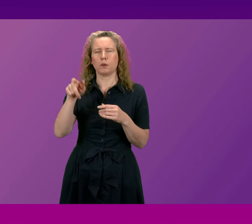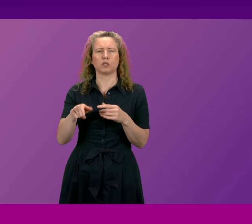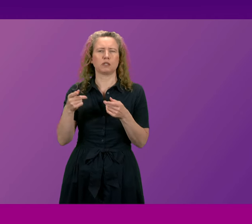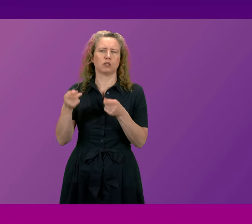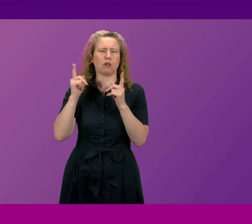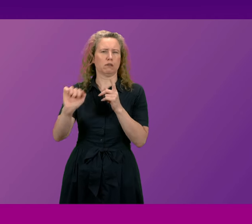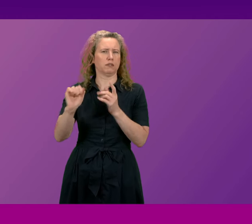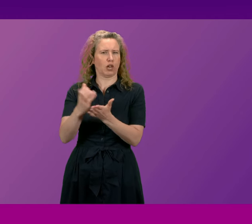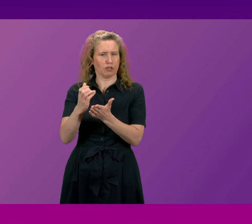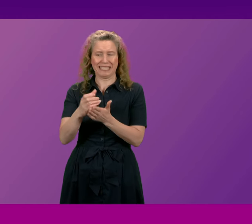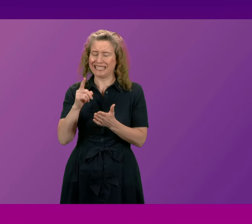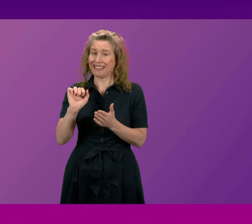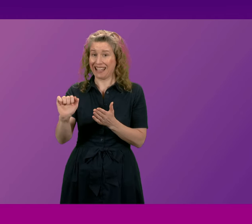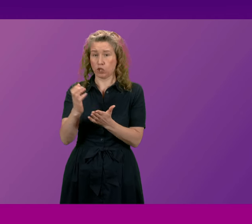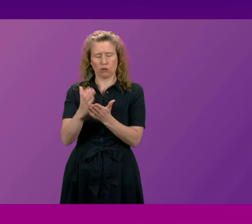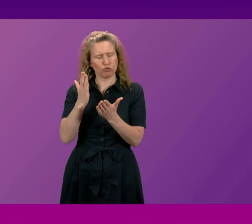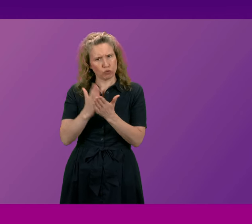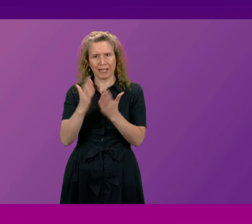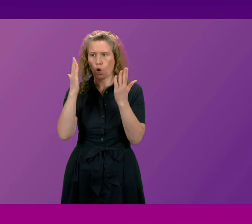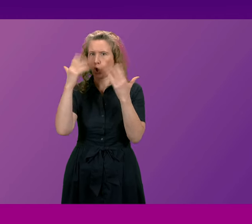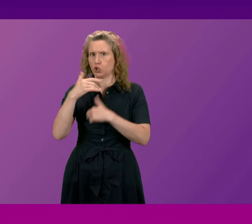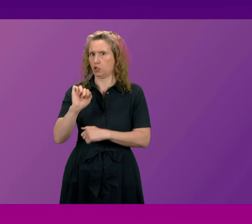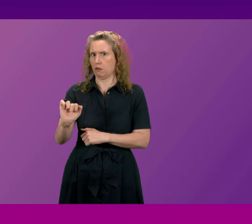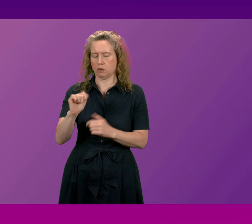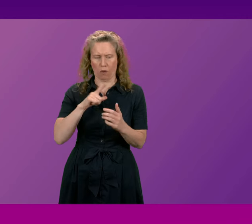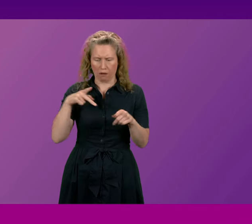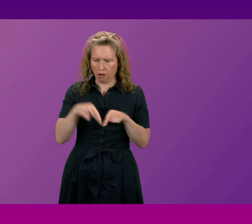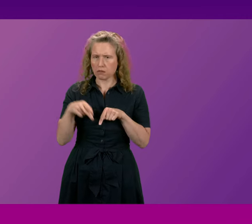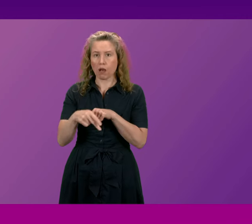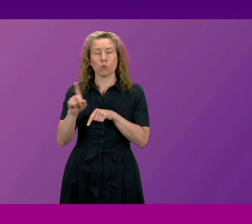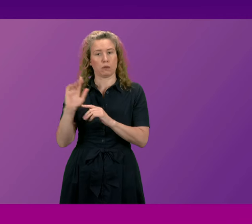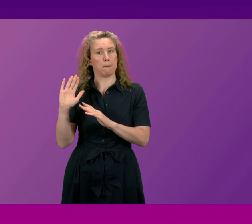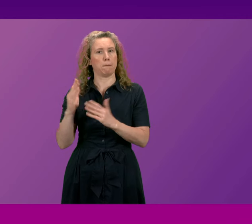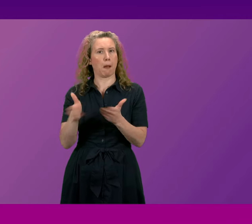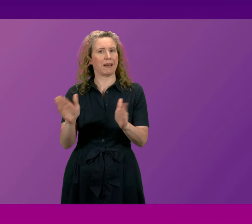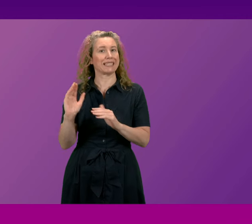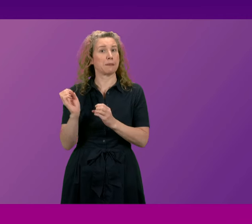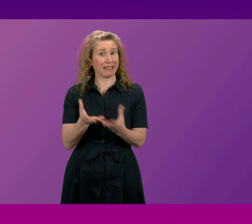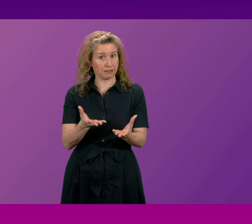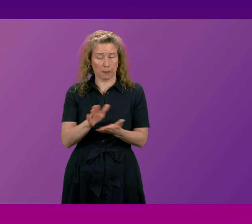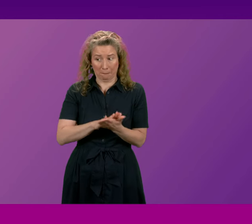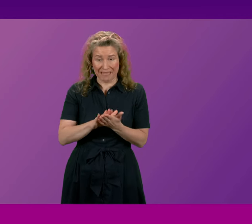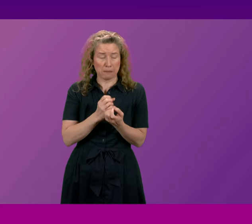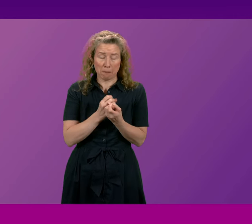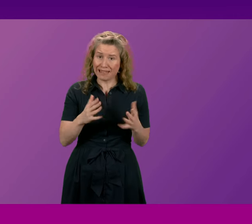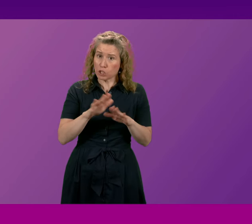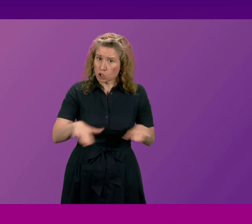First, said the charity was deeply concerned that the drastic cuts to public spending will throw many children and